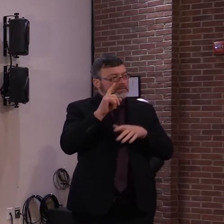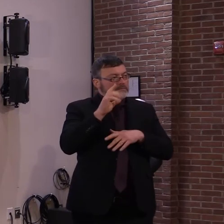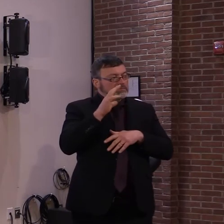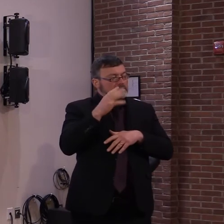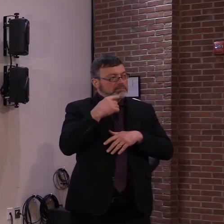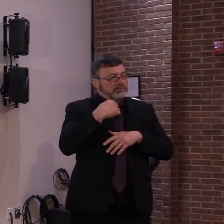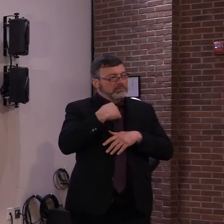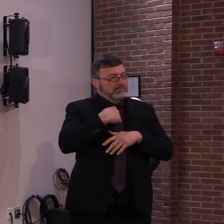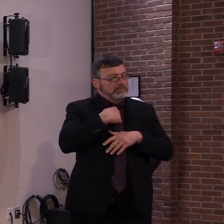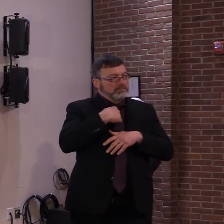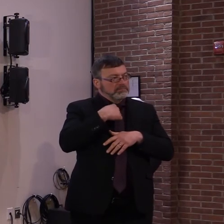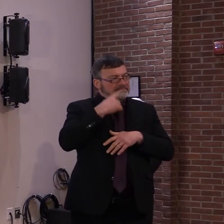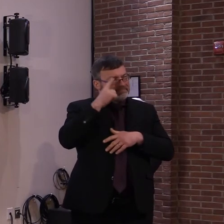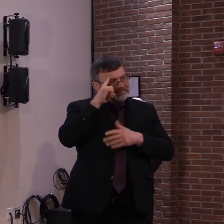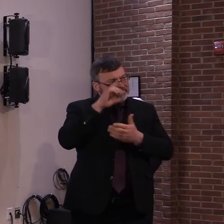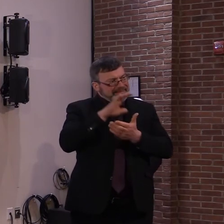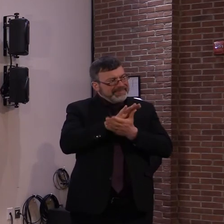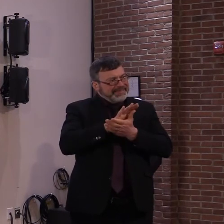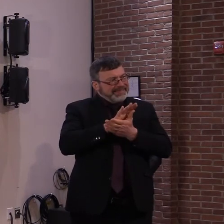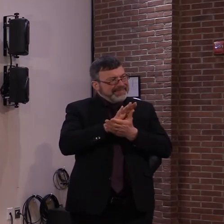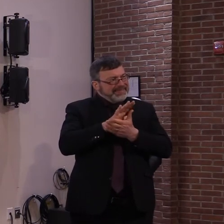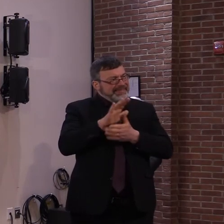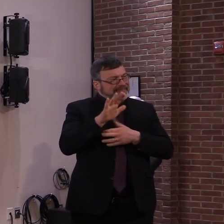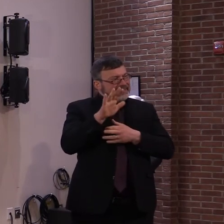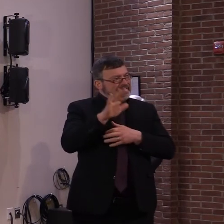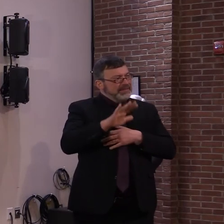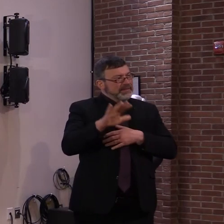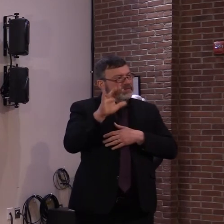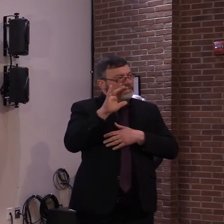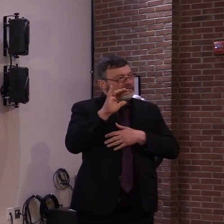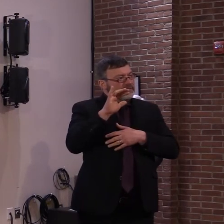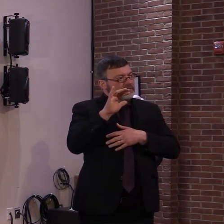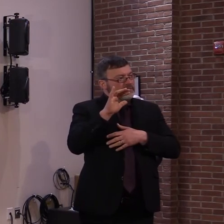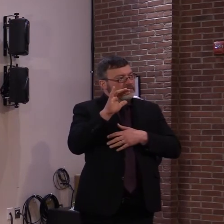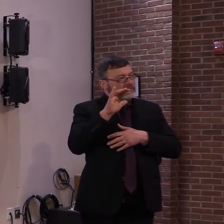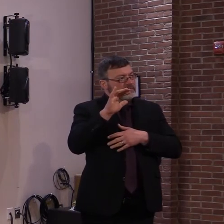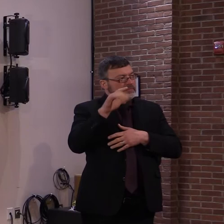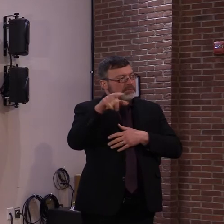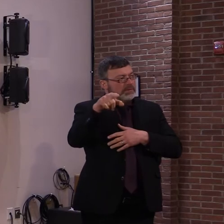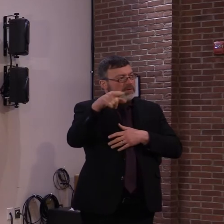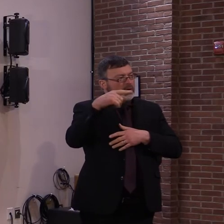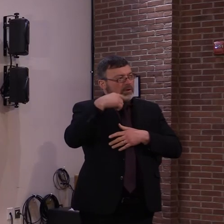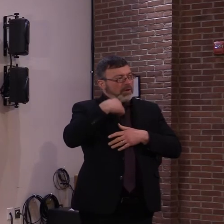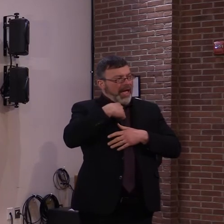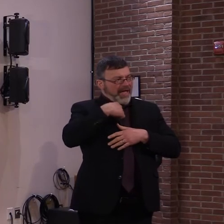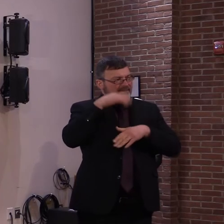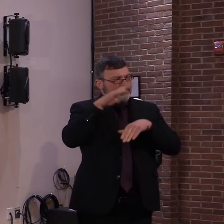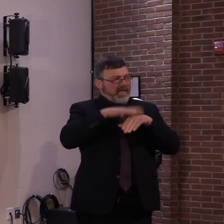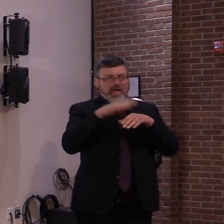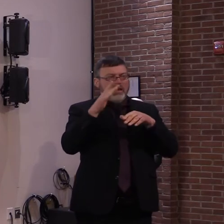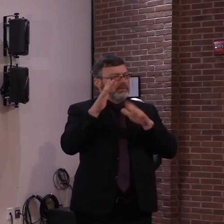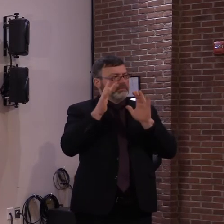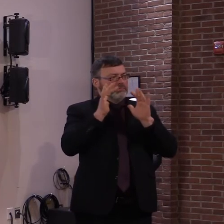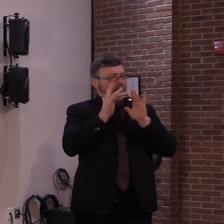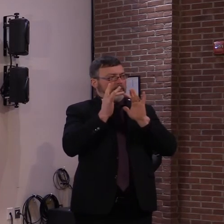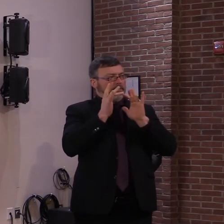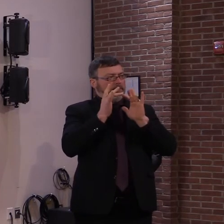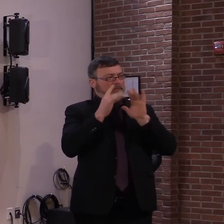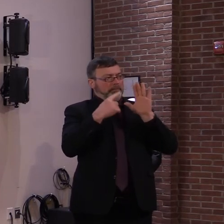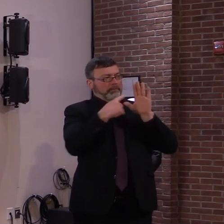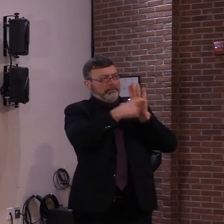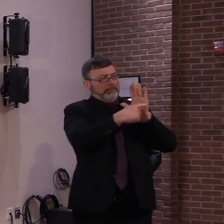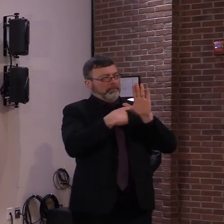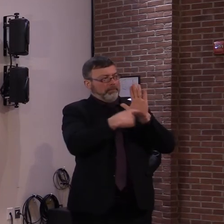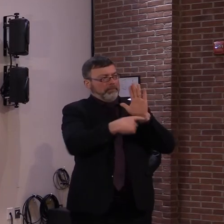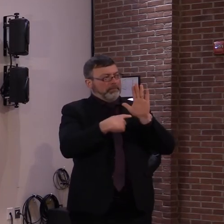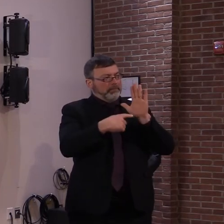to January because there's a lag in that system into getting the data back to us. It's a federal system. But the